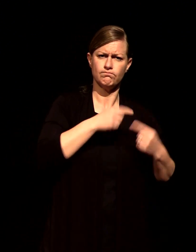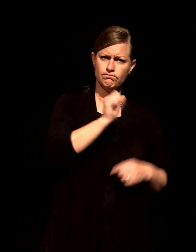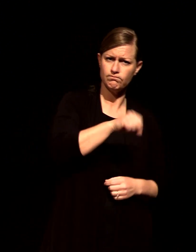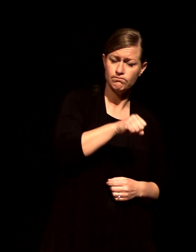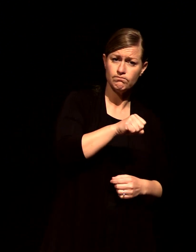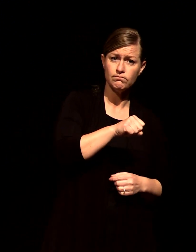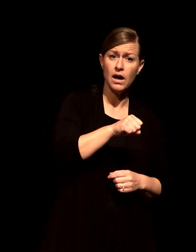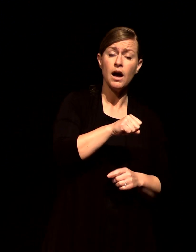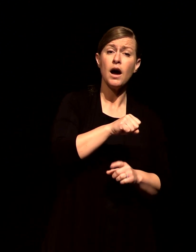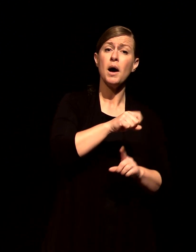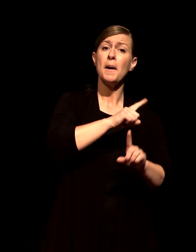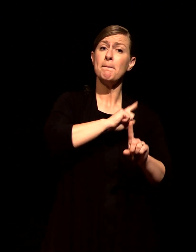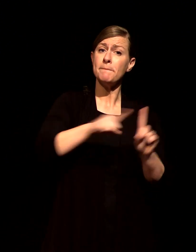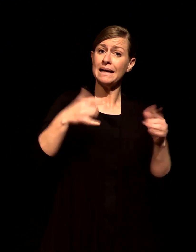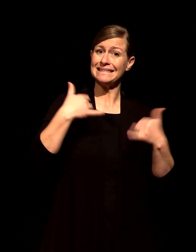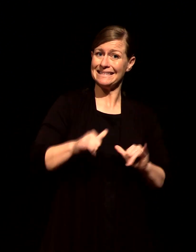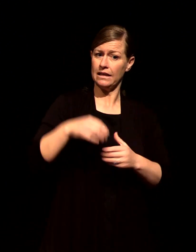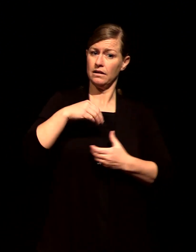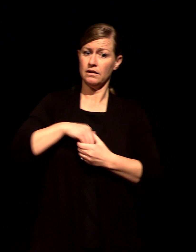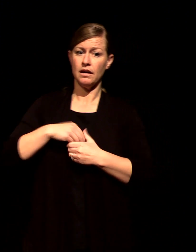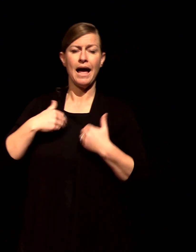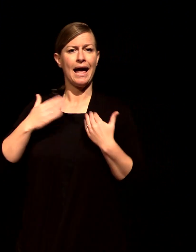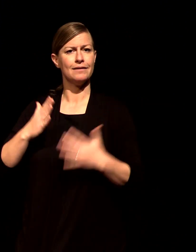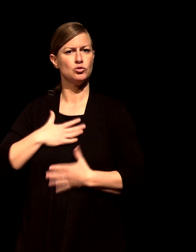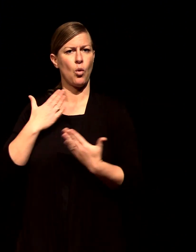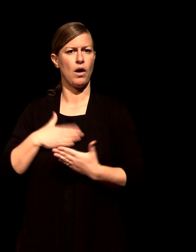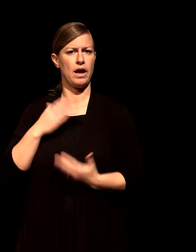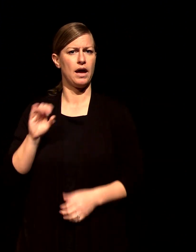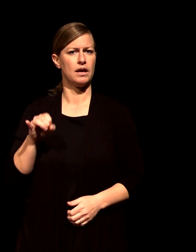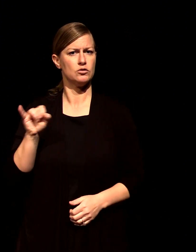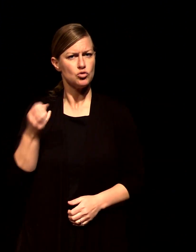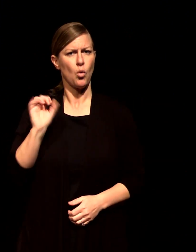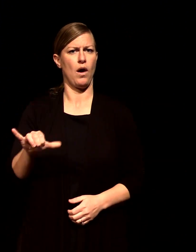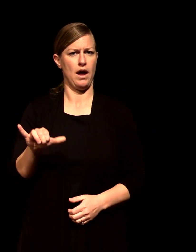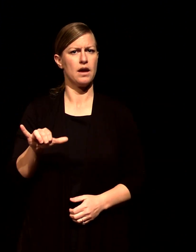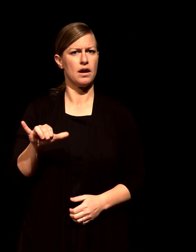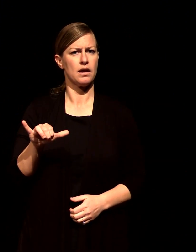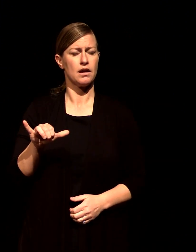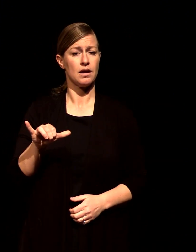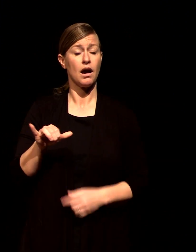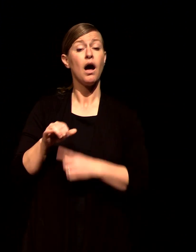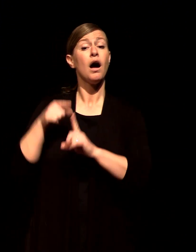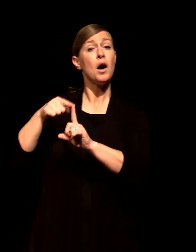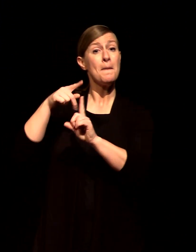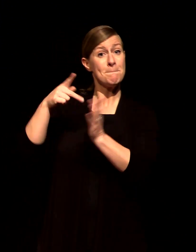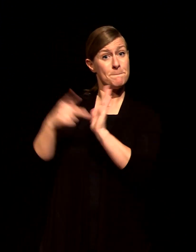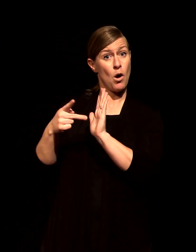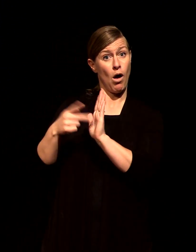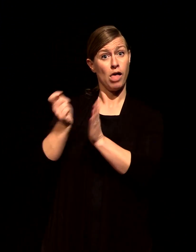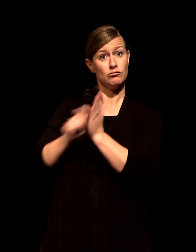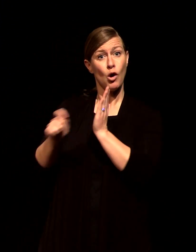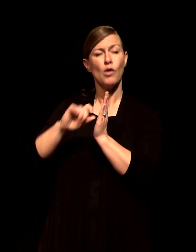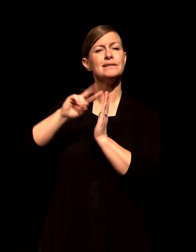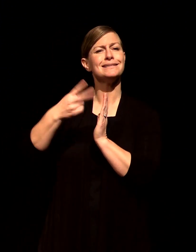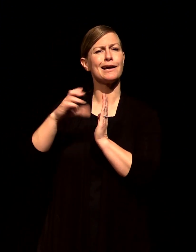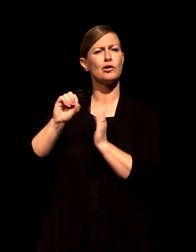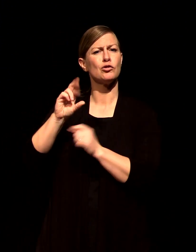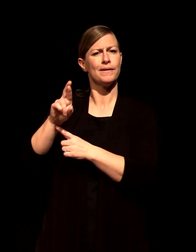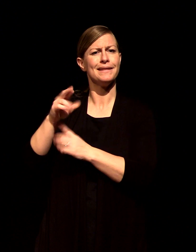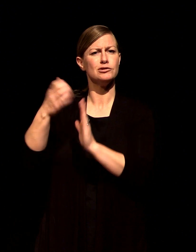Paul says the same thing in 2nd Corinthians chapter 6 our hearts ache but we always have joy and so